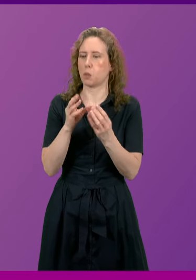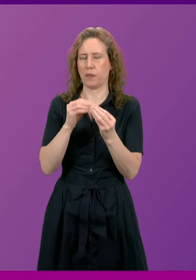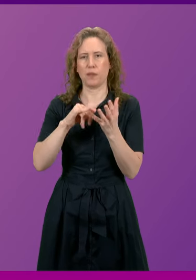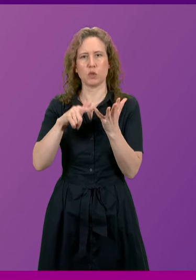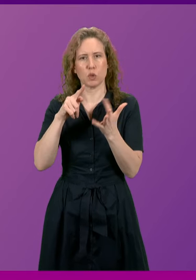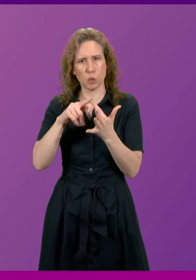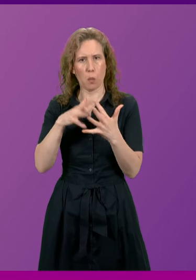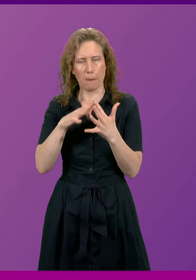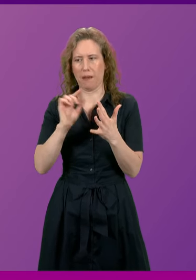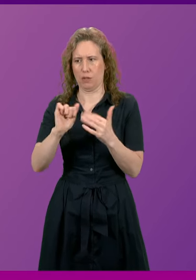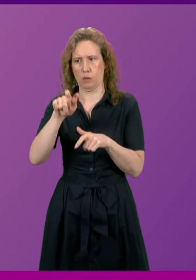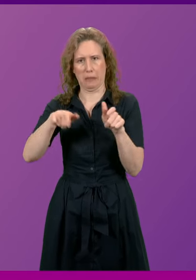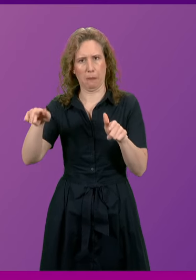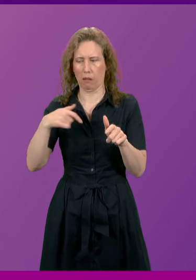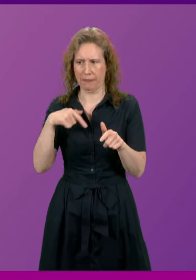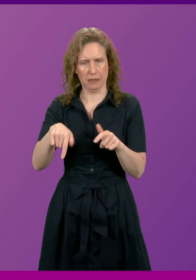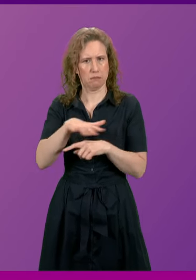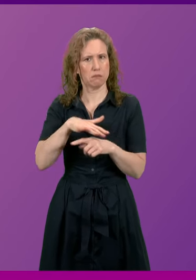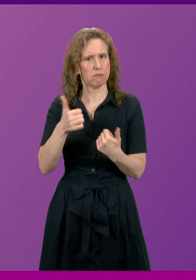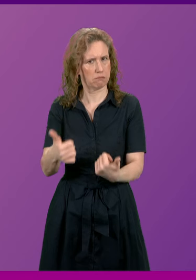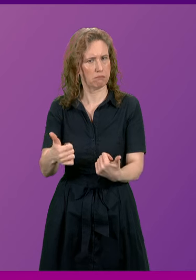Webber and her constituents on this matter.